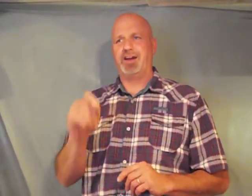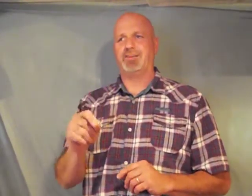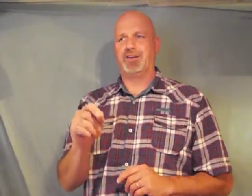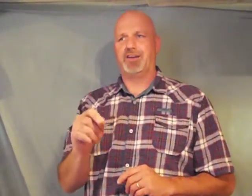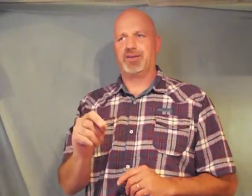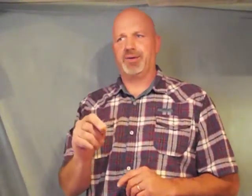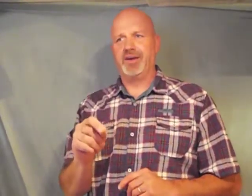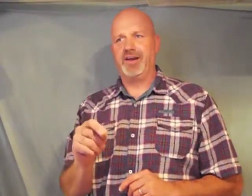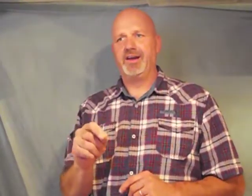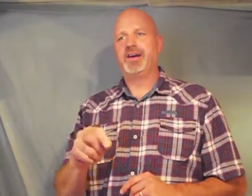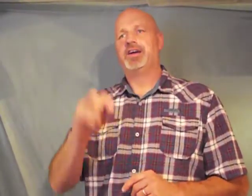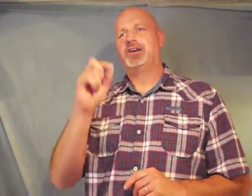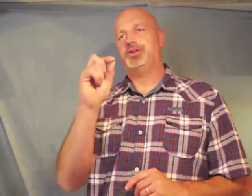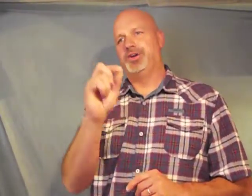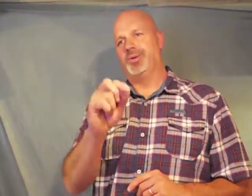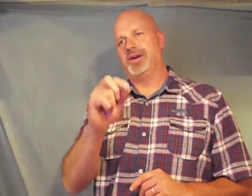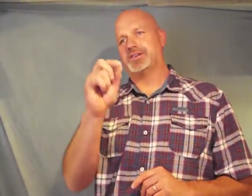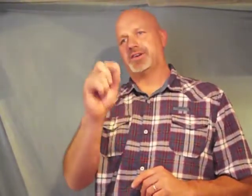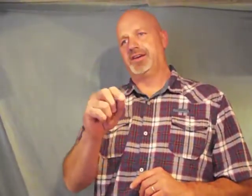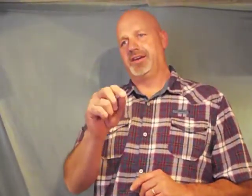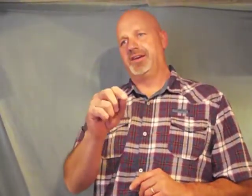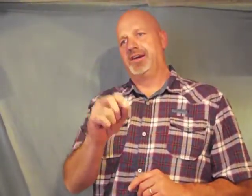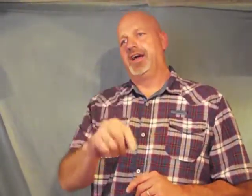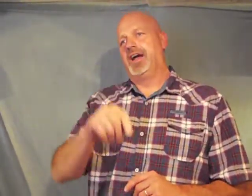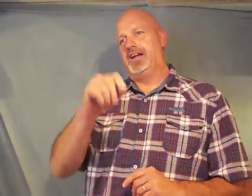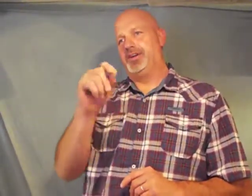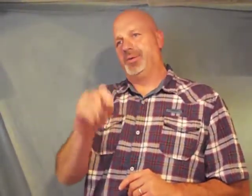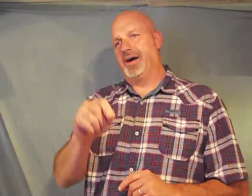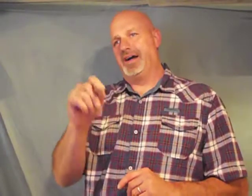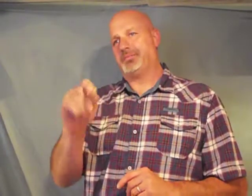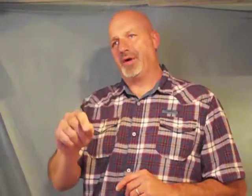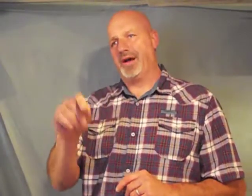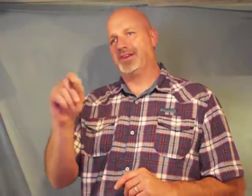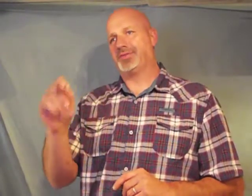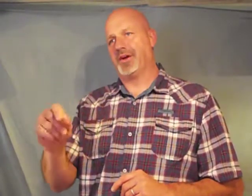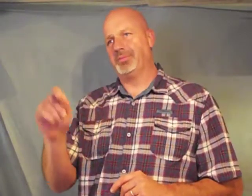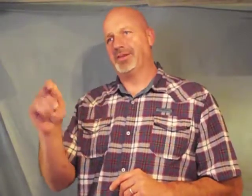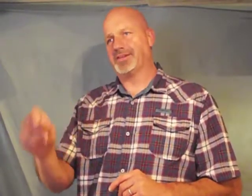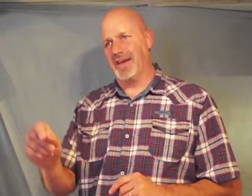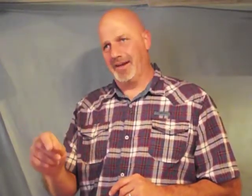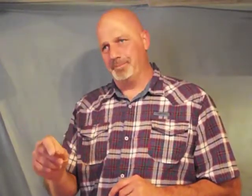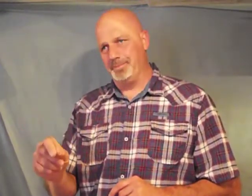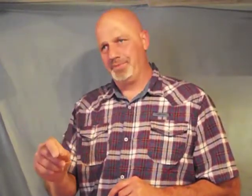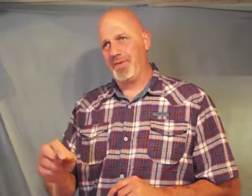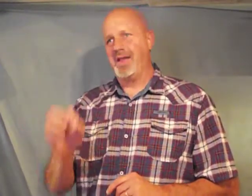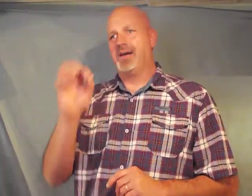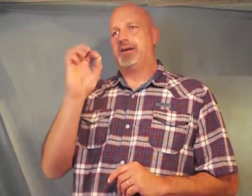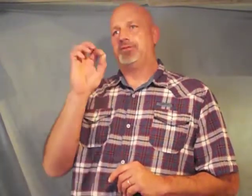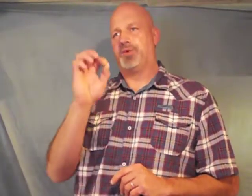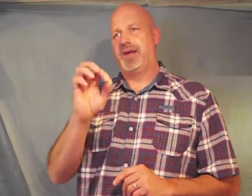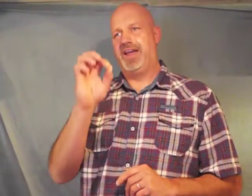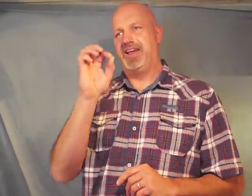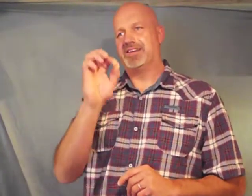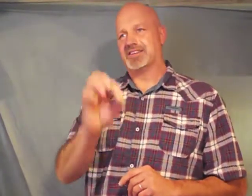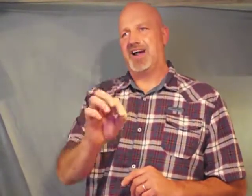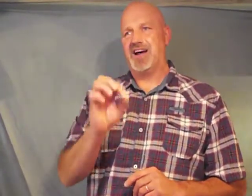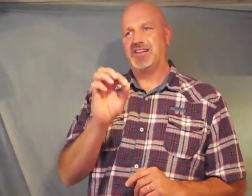of the authority do what is good and you will have praise from the same for he is God's